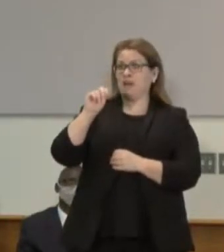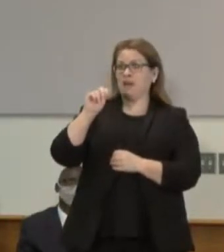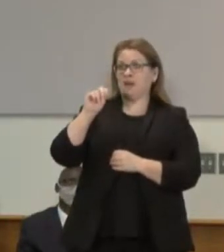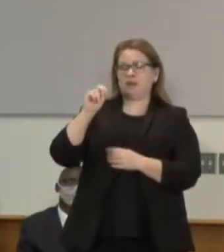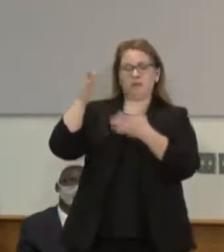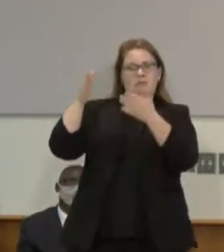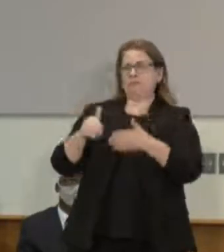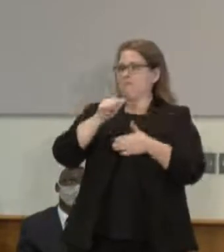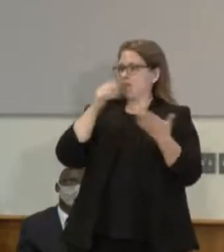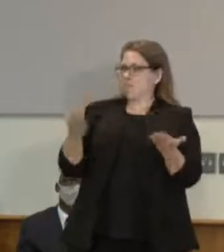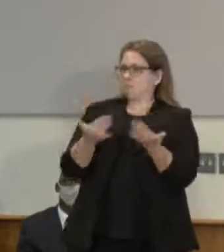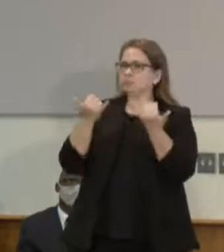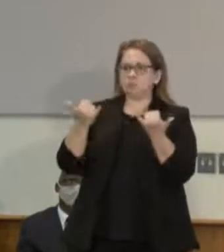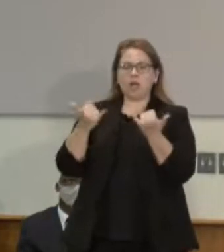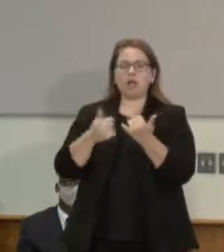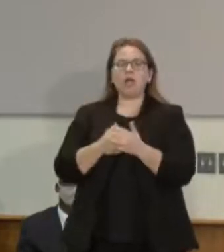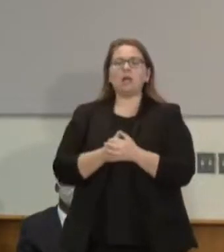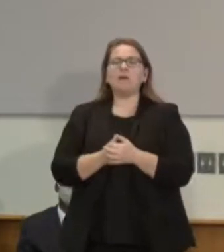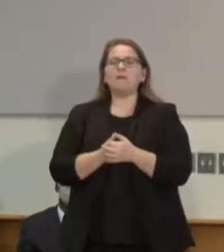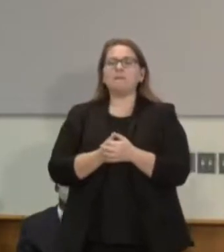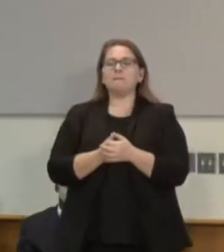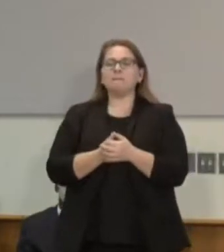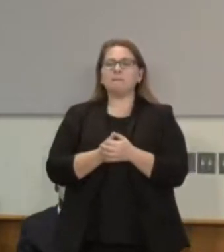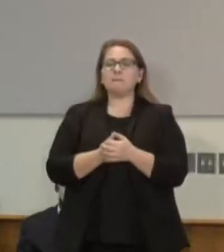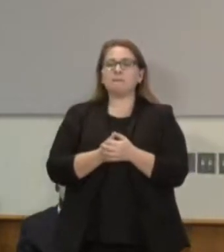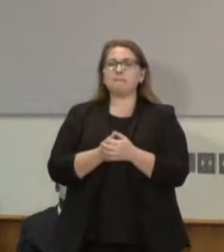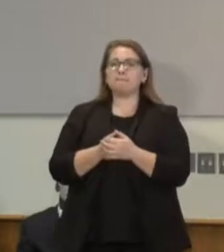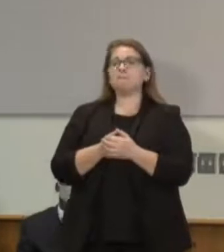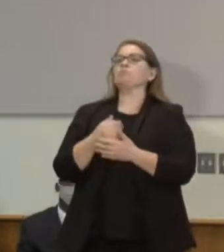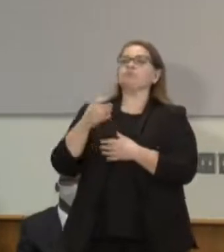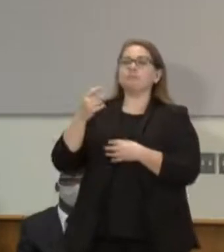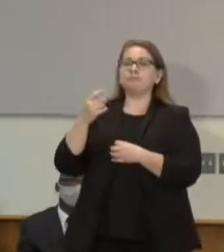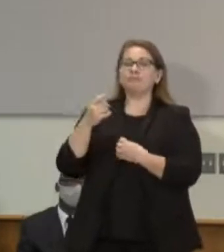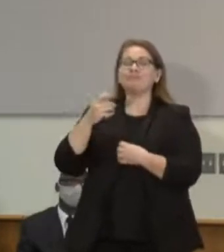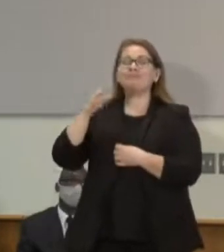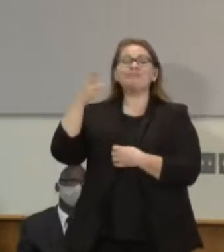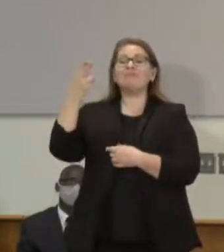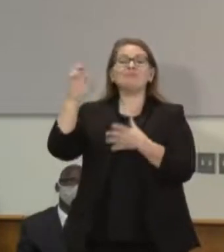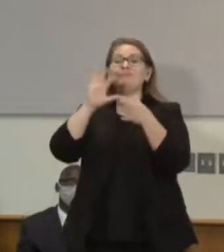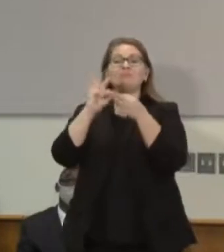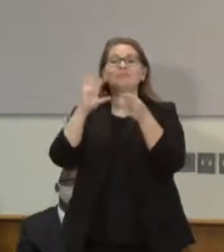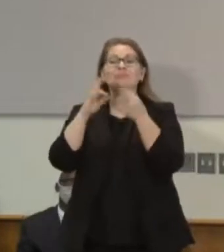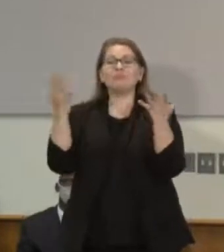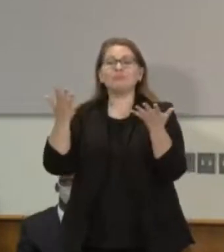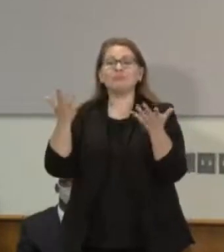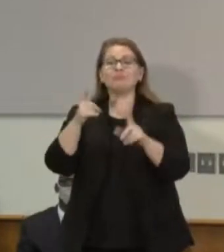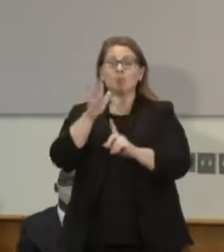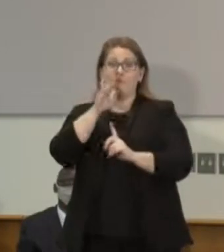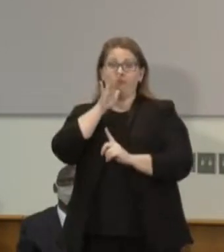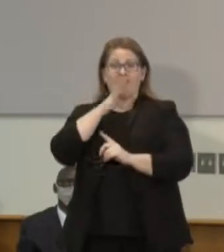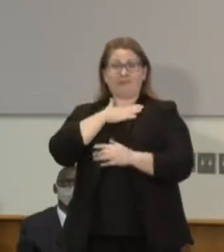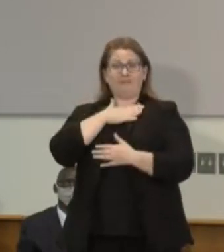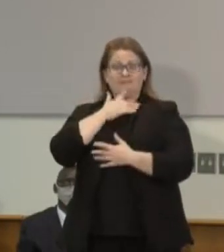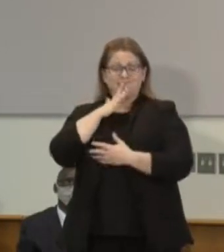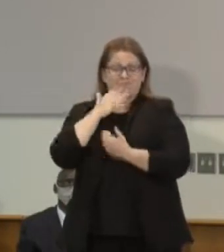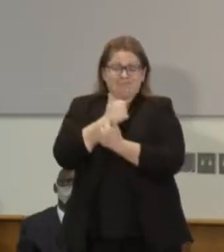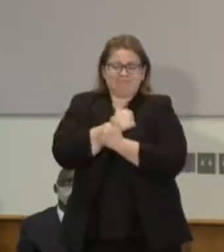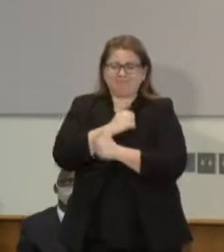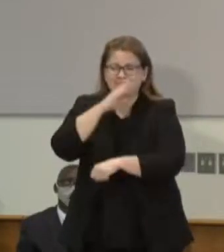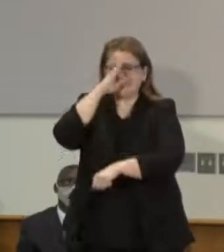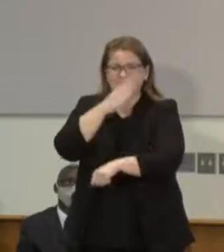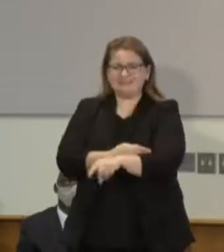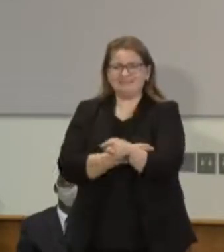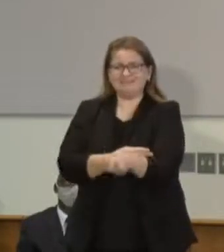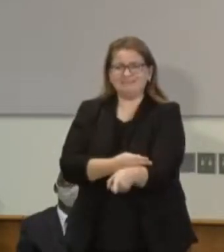love for a son can only be told and you could feel it but the sense of fear to having a teenage son